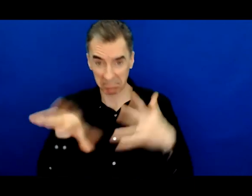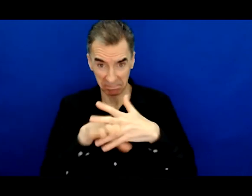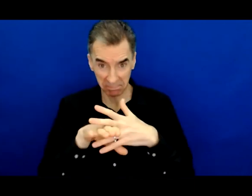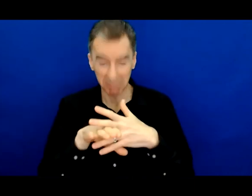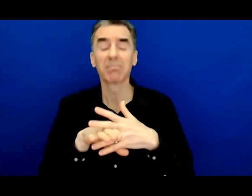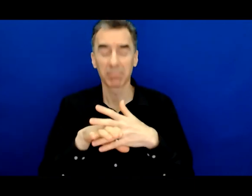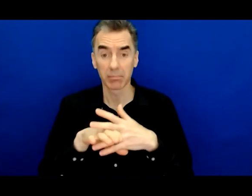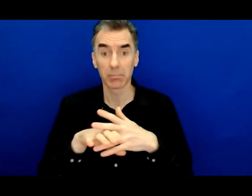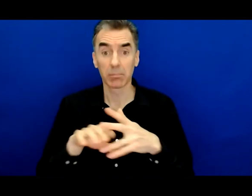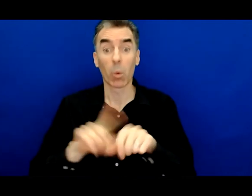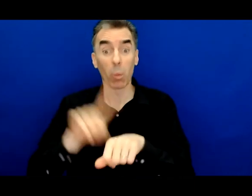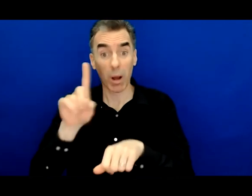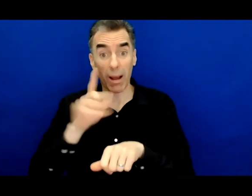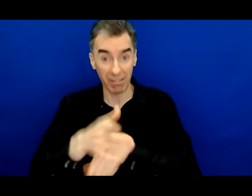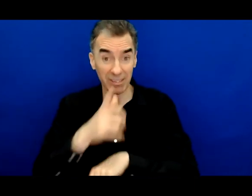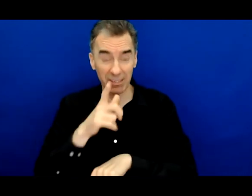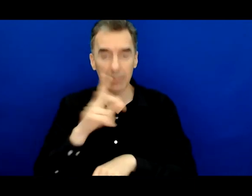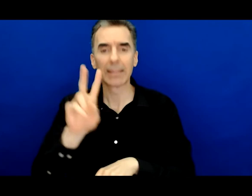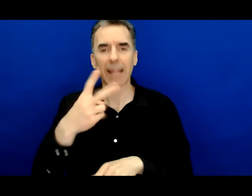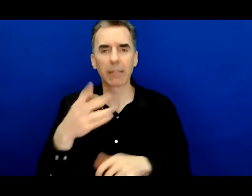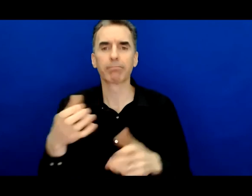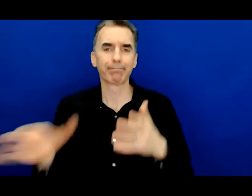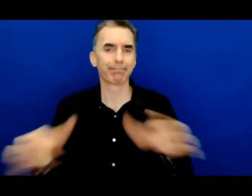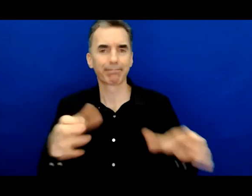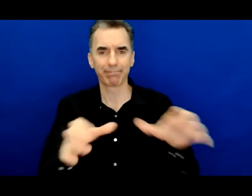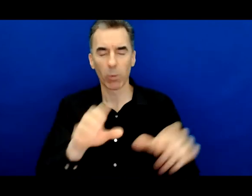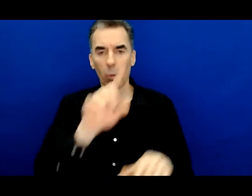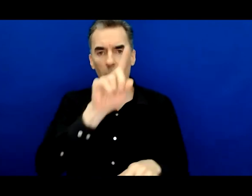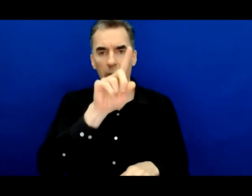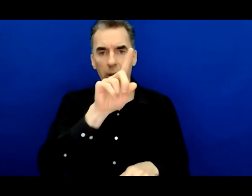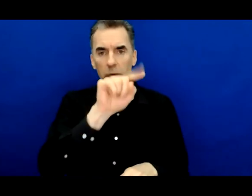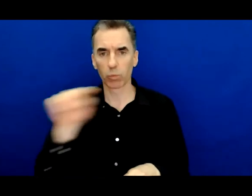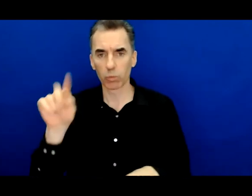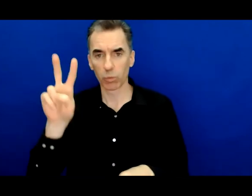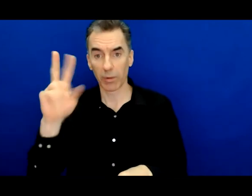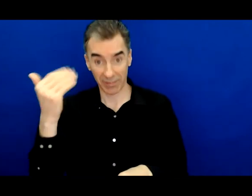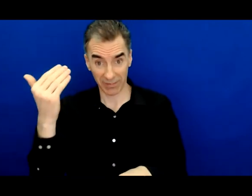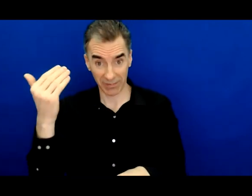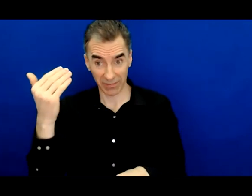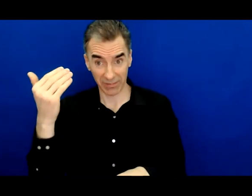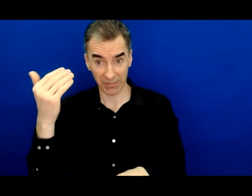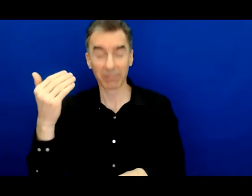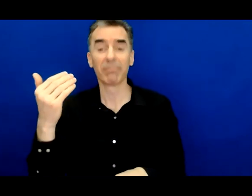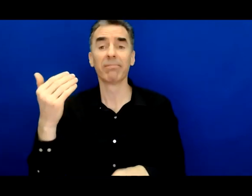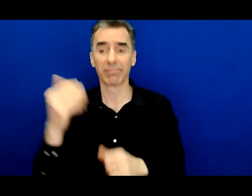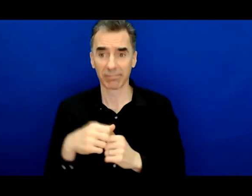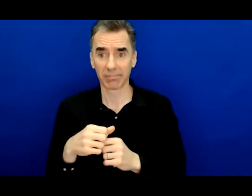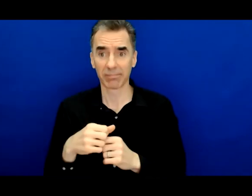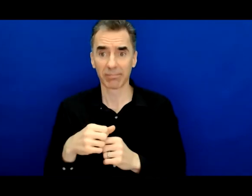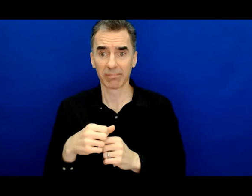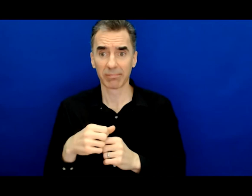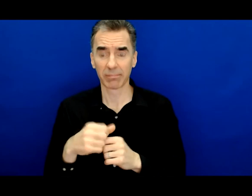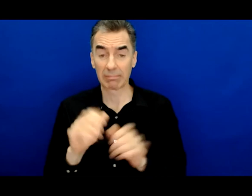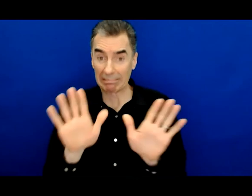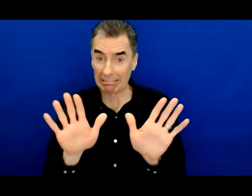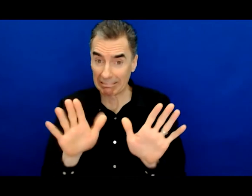lunch we will have our second breakout sessions of the day from 1pm to 2.15 p.m. And you do not want to